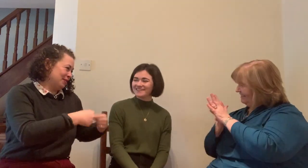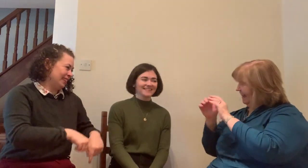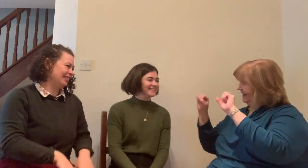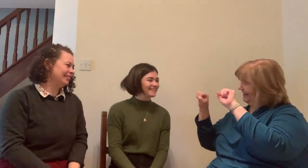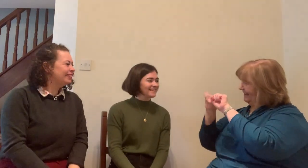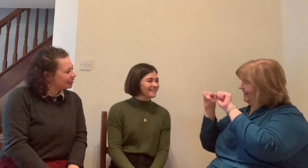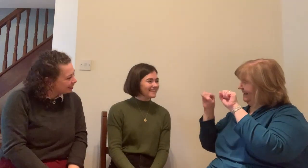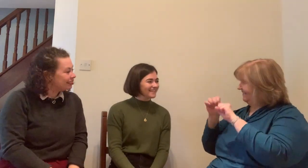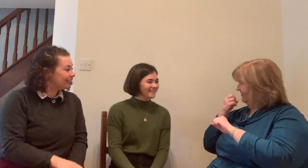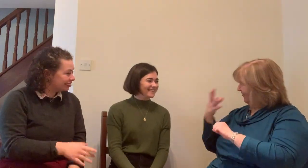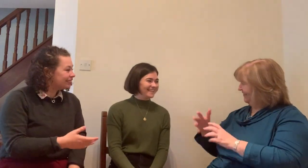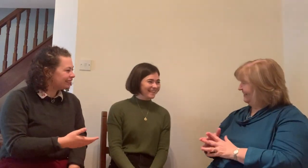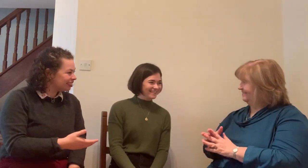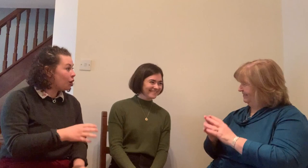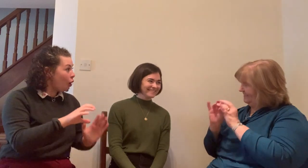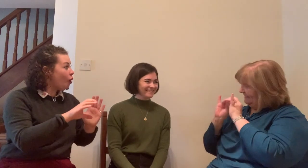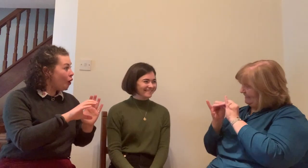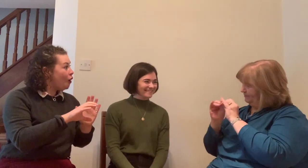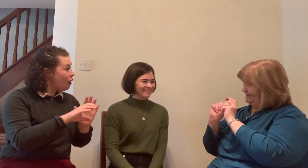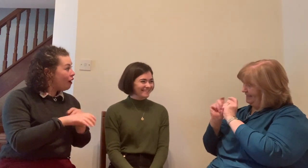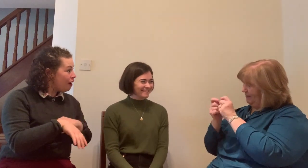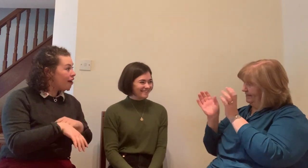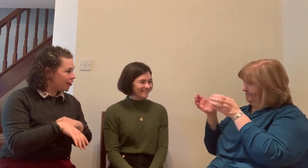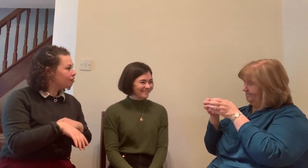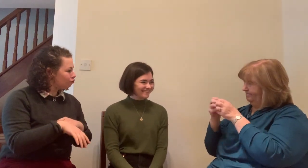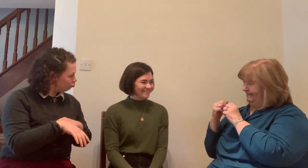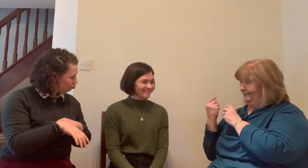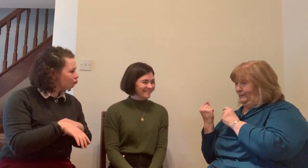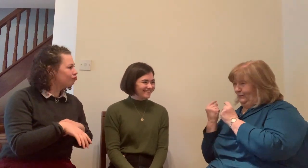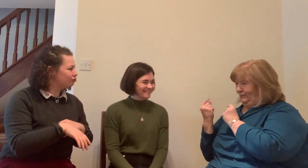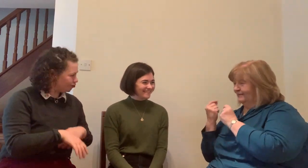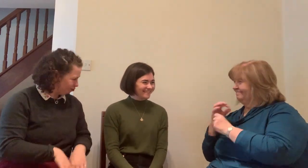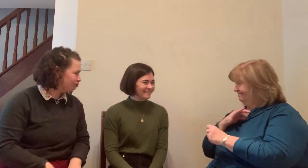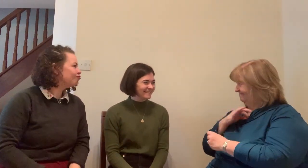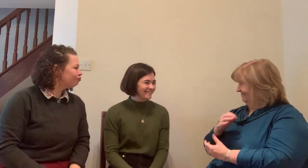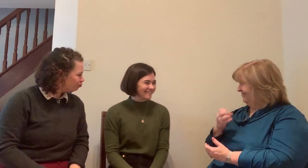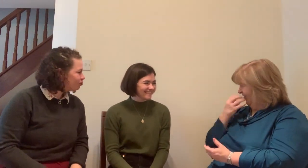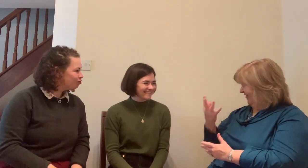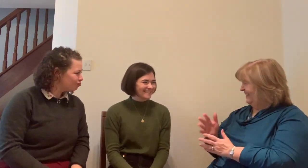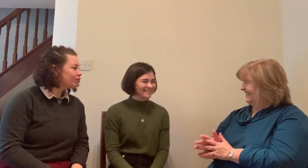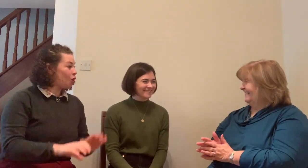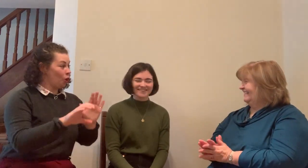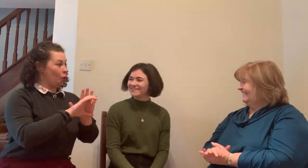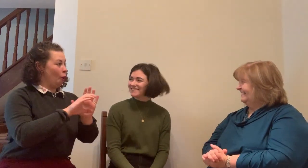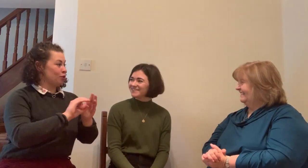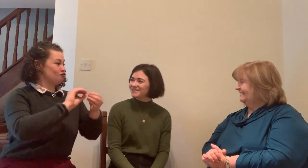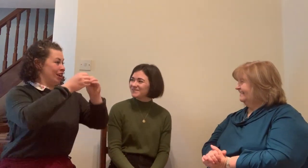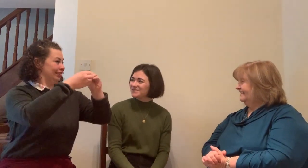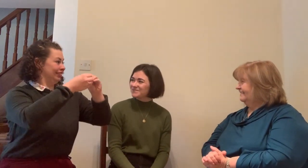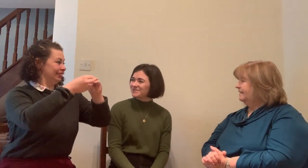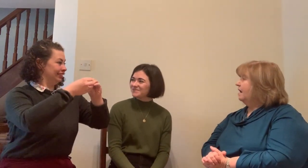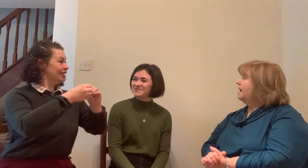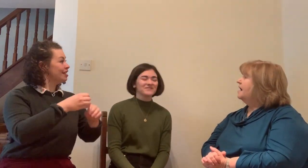I think it's important for me to mention I come from a hearing family. have three hearing sisters and one deaf brother, Brian Lynch, you may know him. Yeah, yeah.